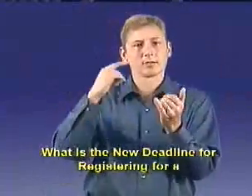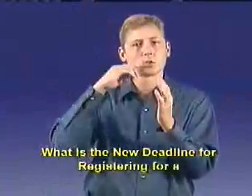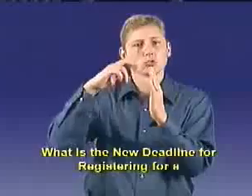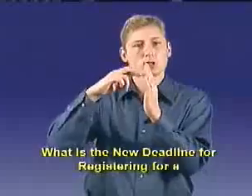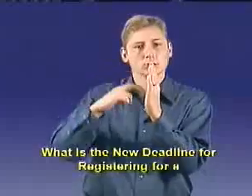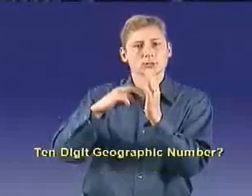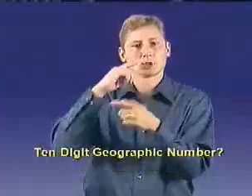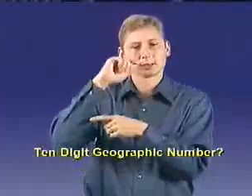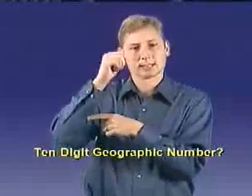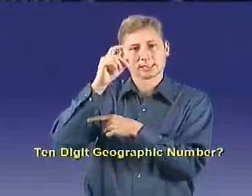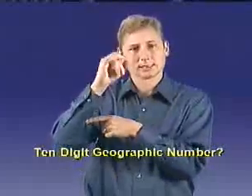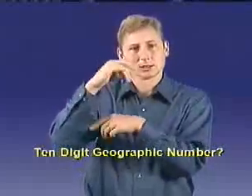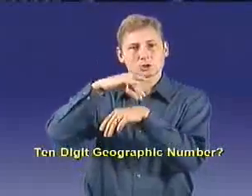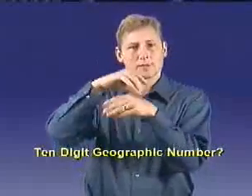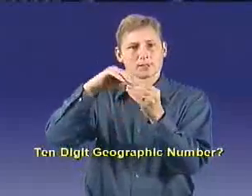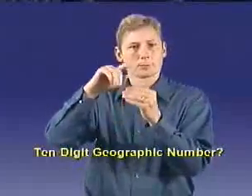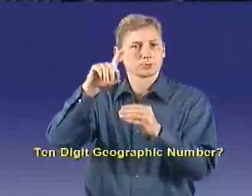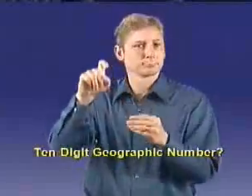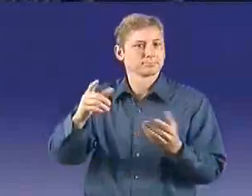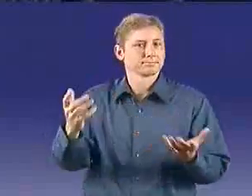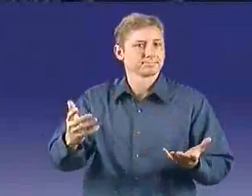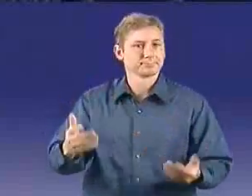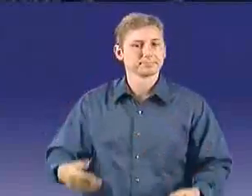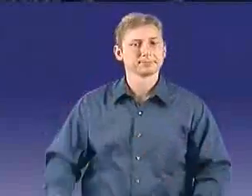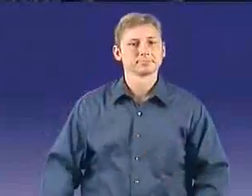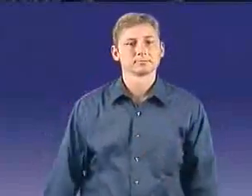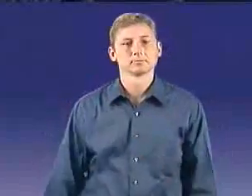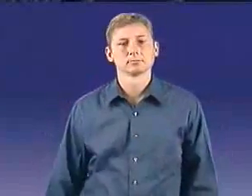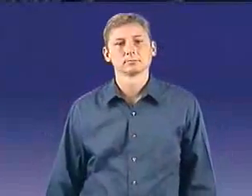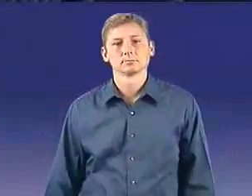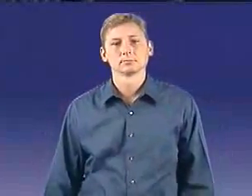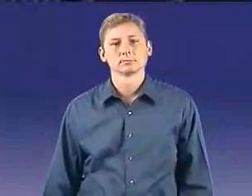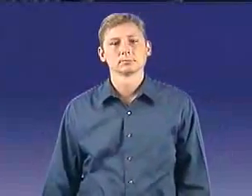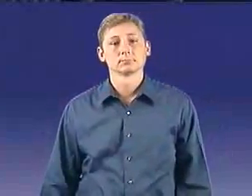What is the new deadline for registering for a 10-digit geographic number?